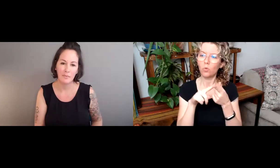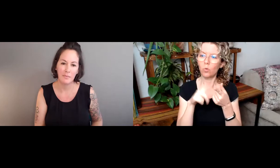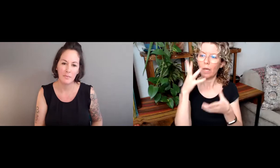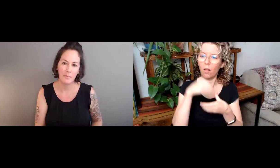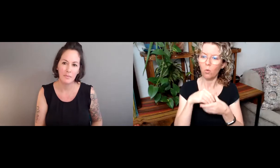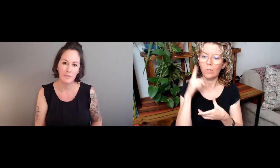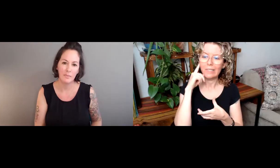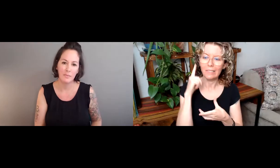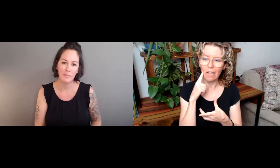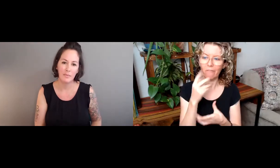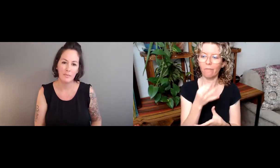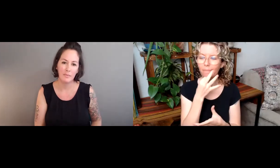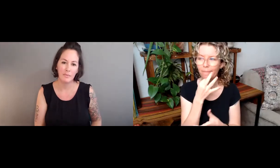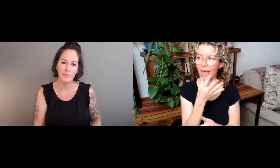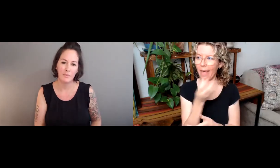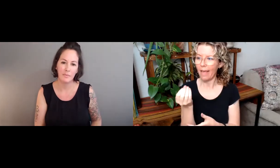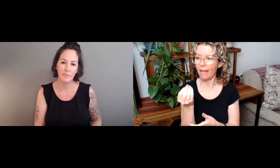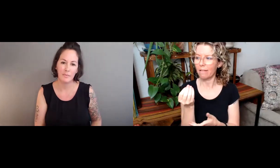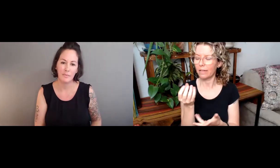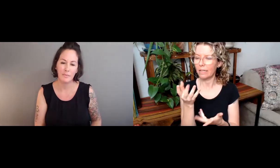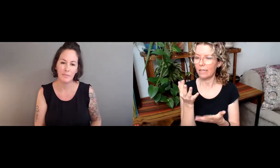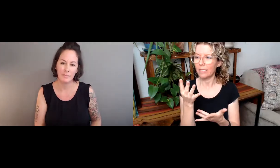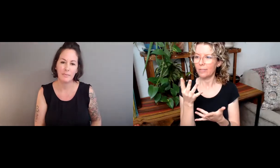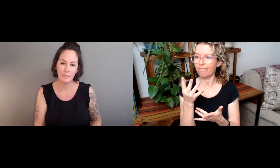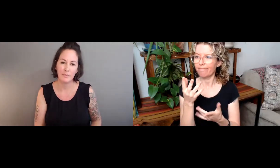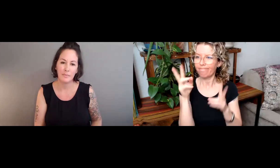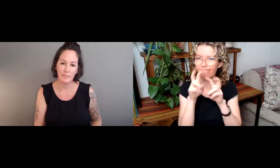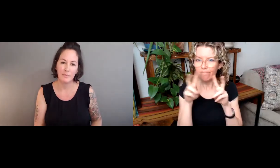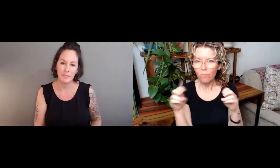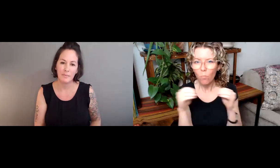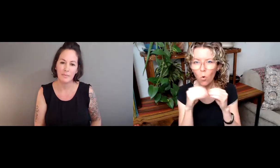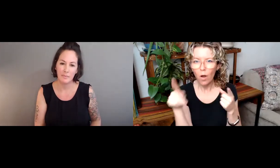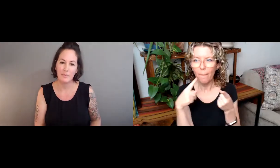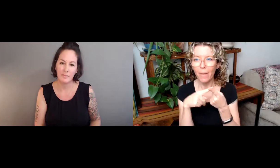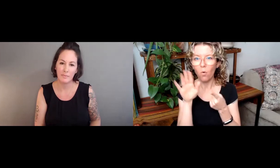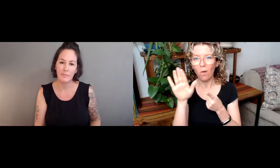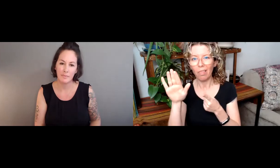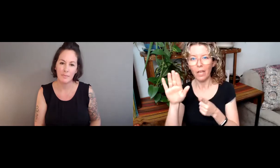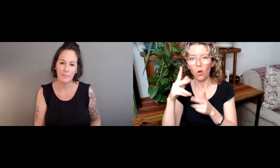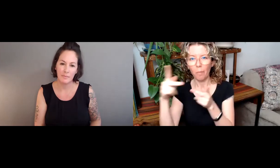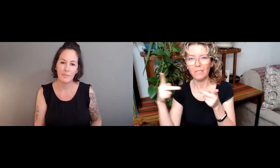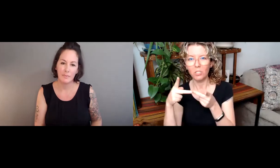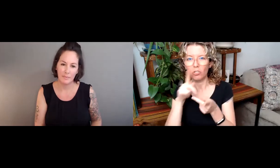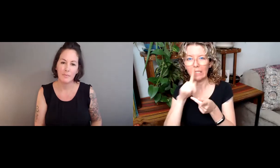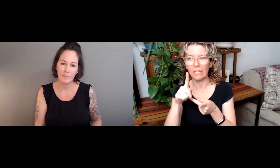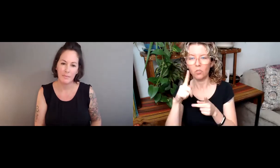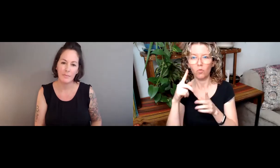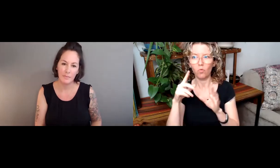who are involved in research. So we definitely want to talk more about